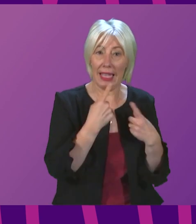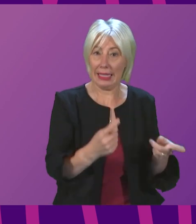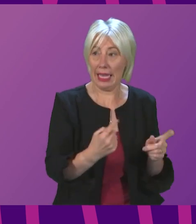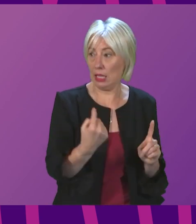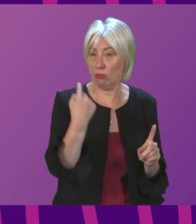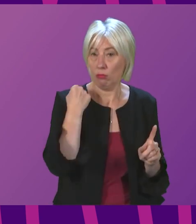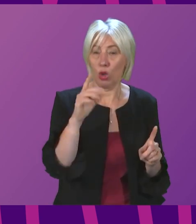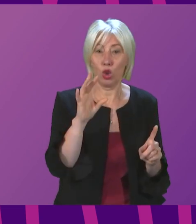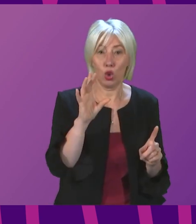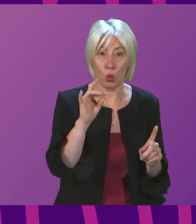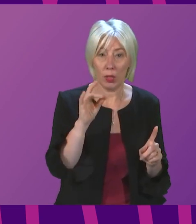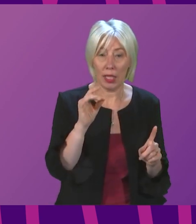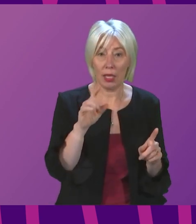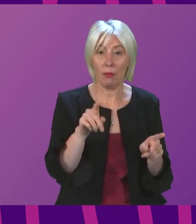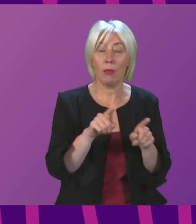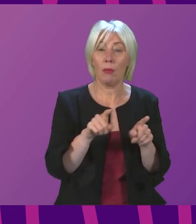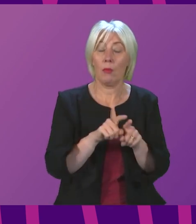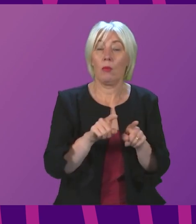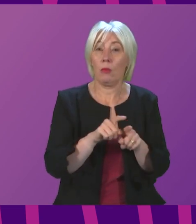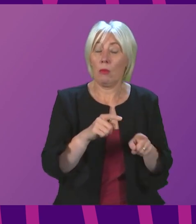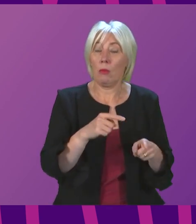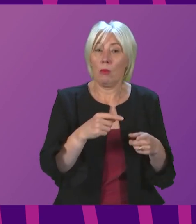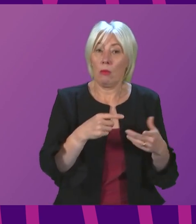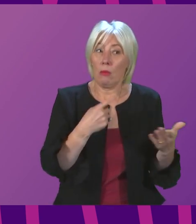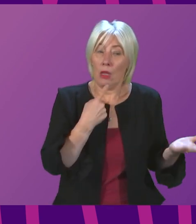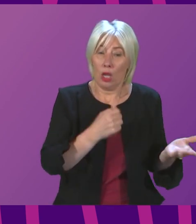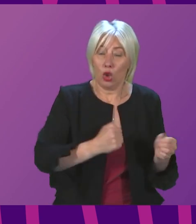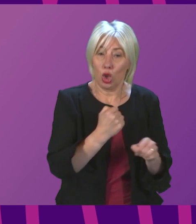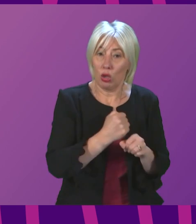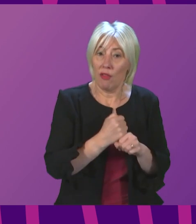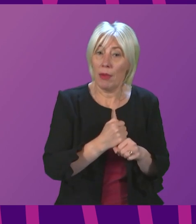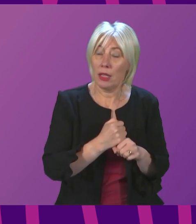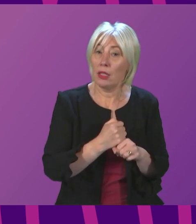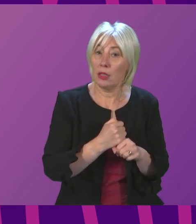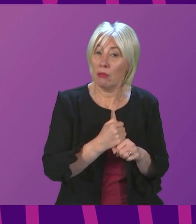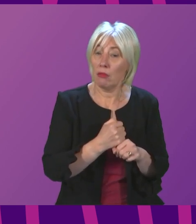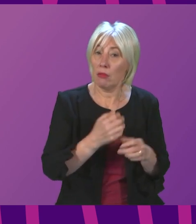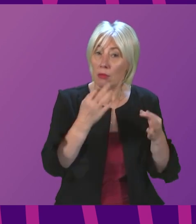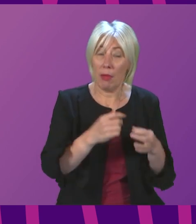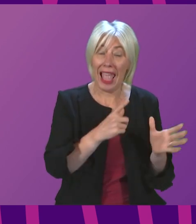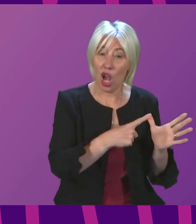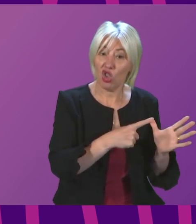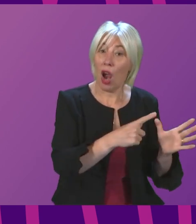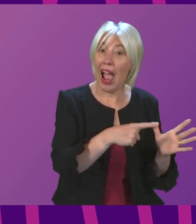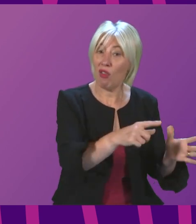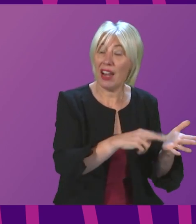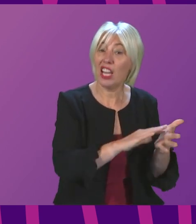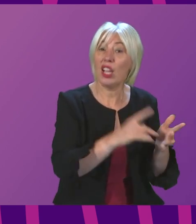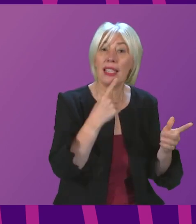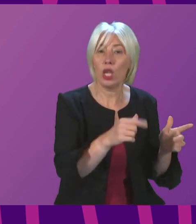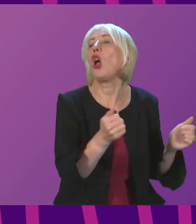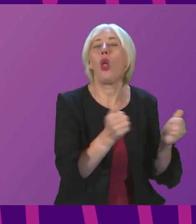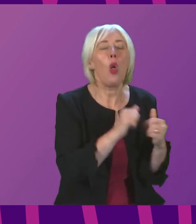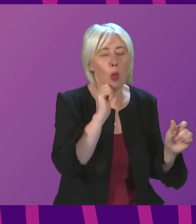in my statement and question and answers on Tuesday. Scottish Government officials have been assured by Ayrshire Narn that this decision will be